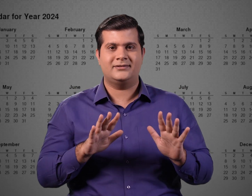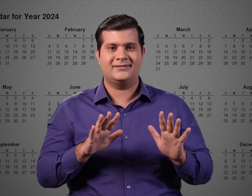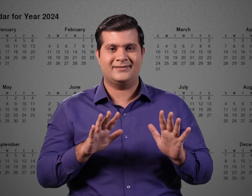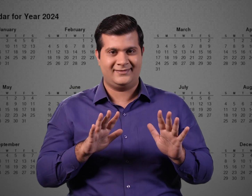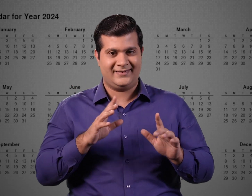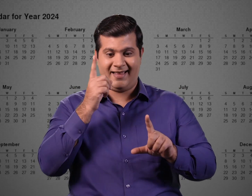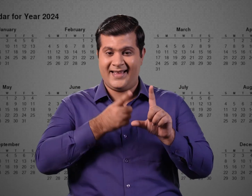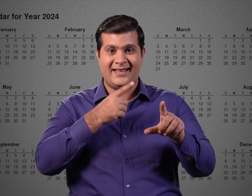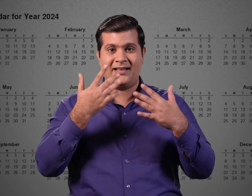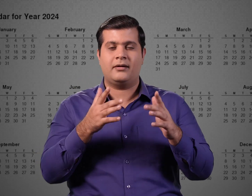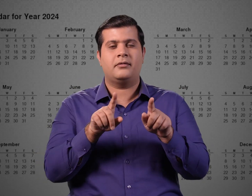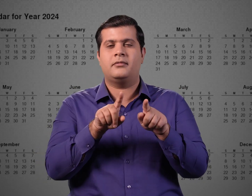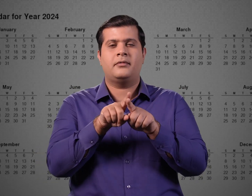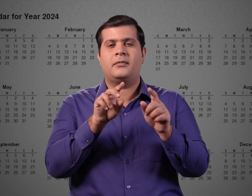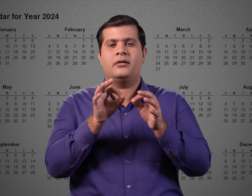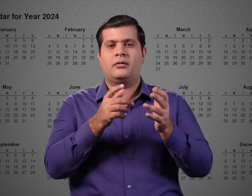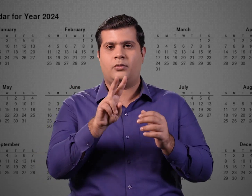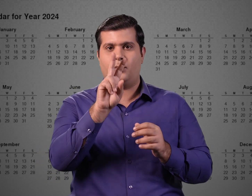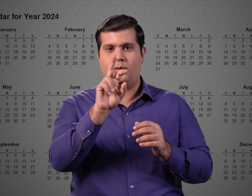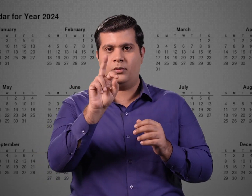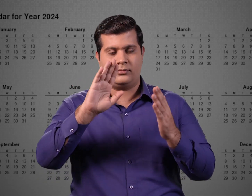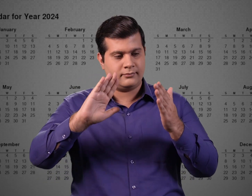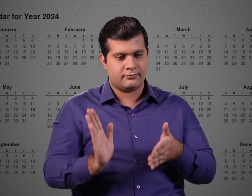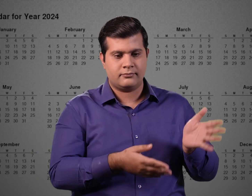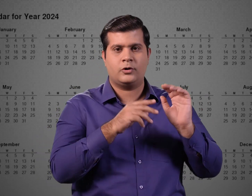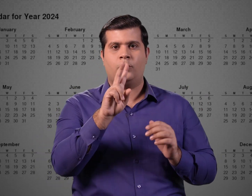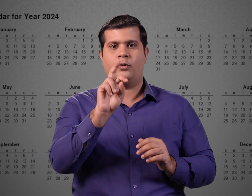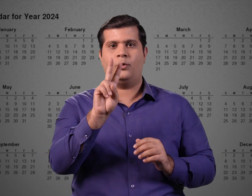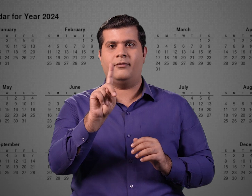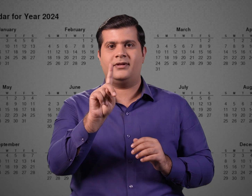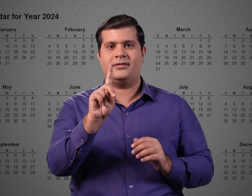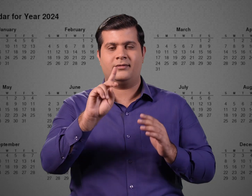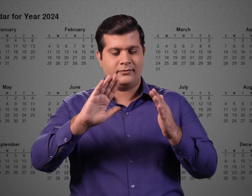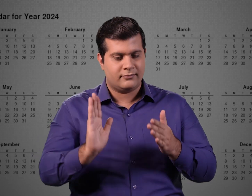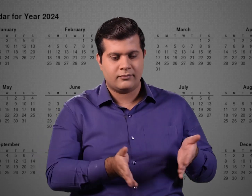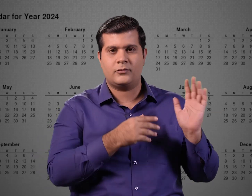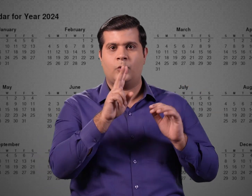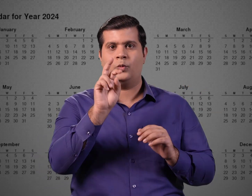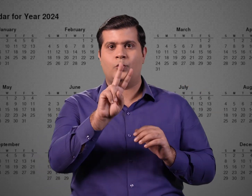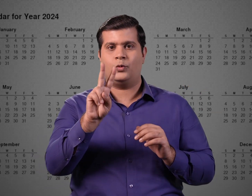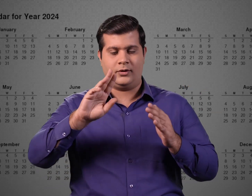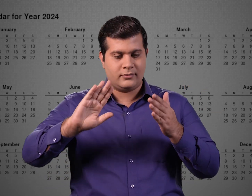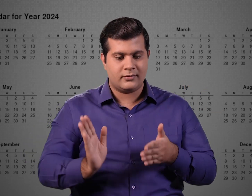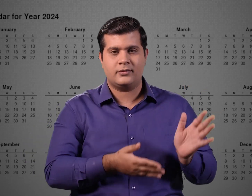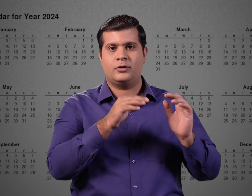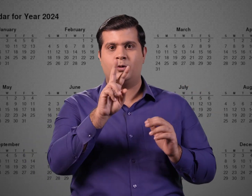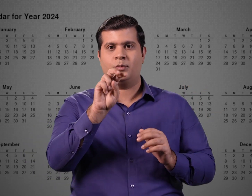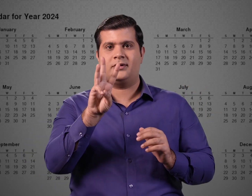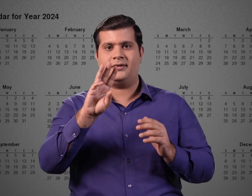This means it takes 1 year. 2020, 2021, 2022, 2023 and now 2024.